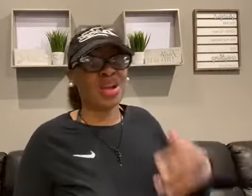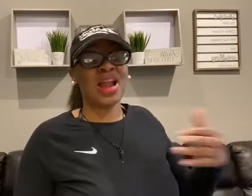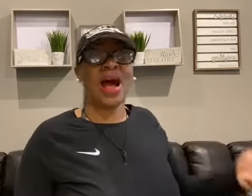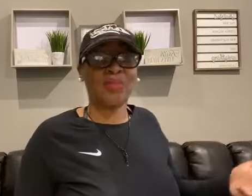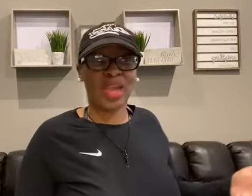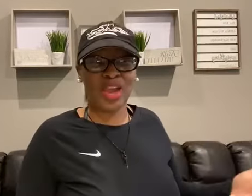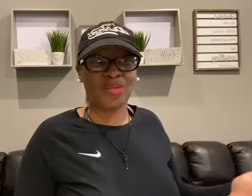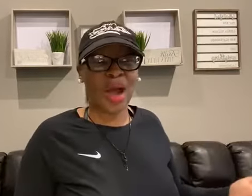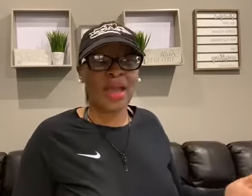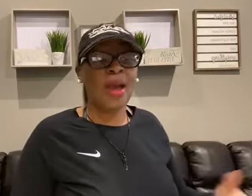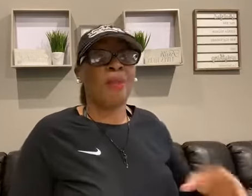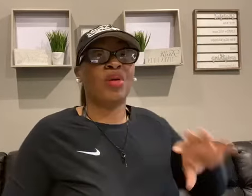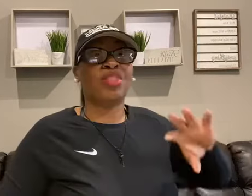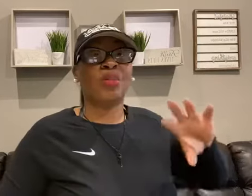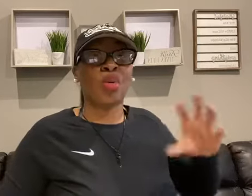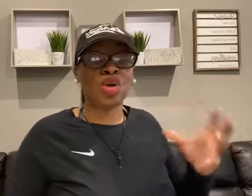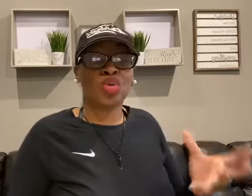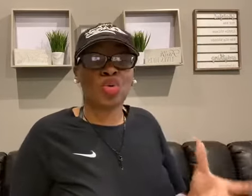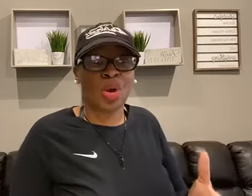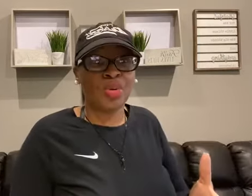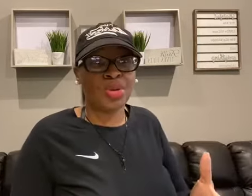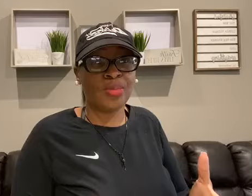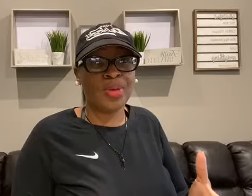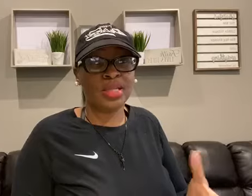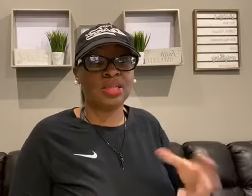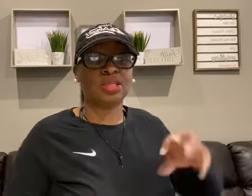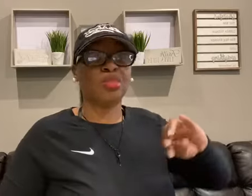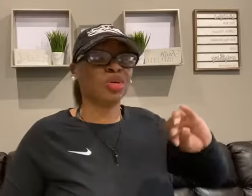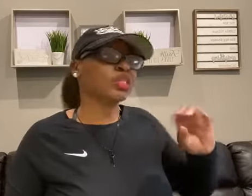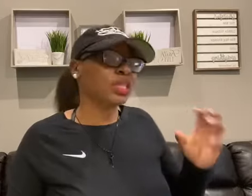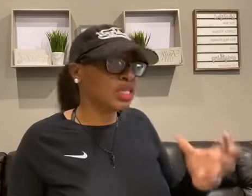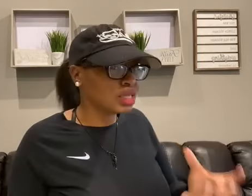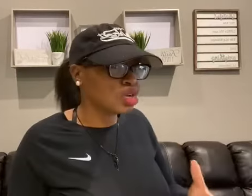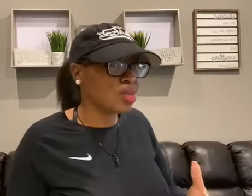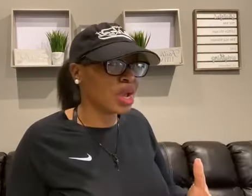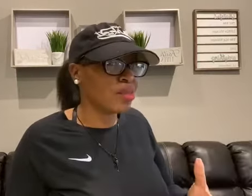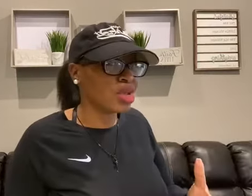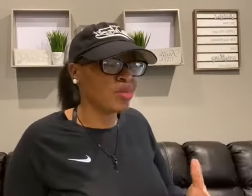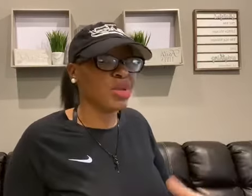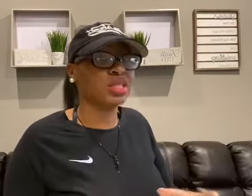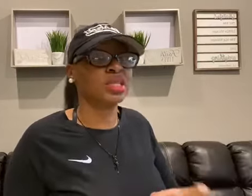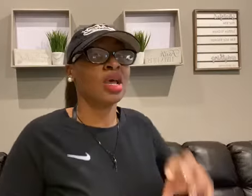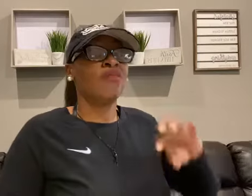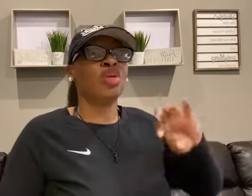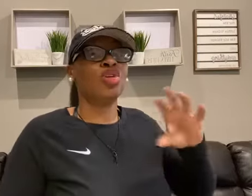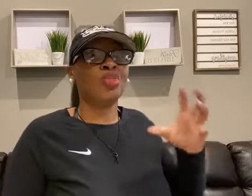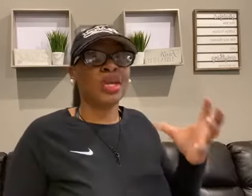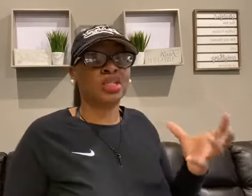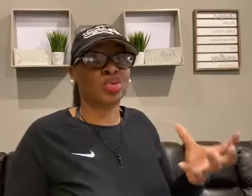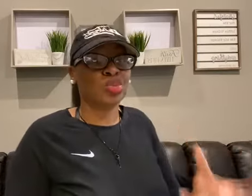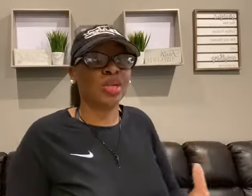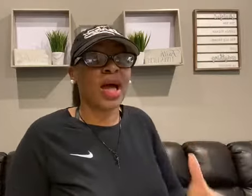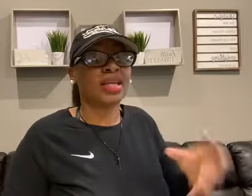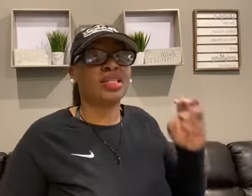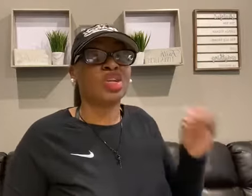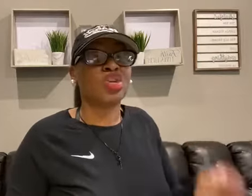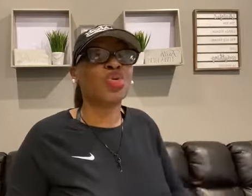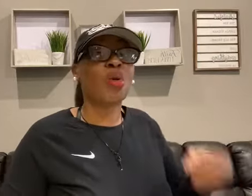wanted, I'm here, right? But the more you grow in your business, the more seasoned you become in your business, then you'll begin to realize that you